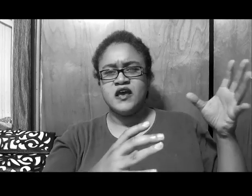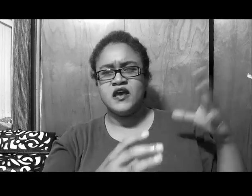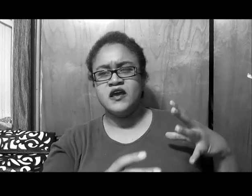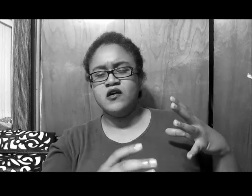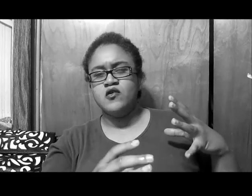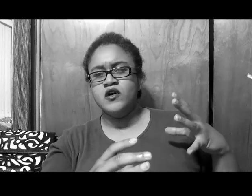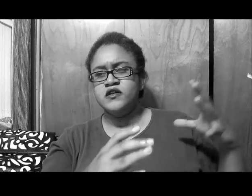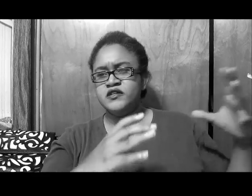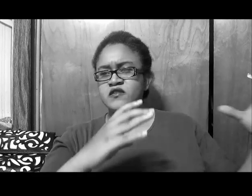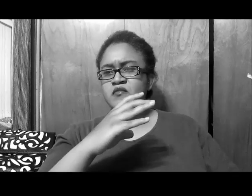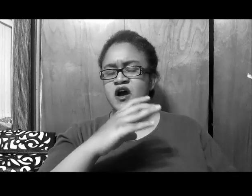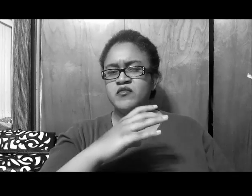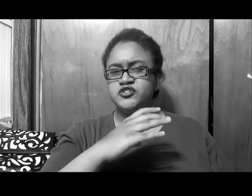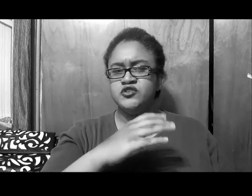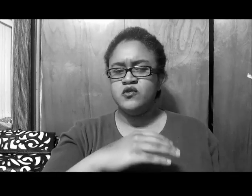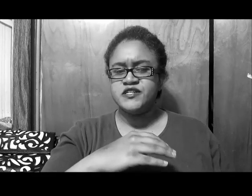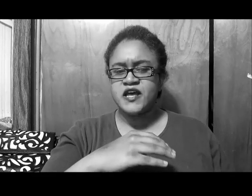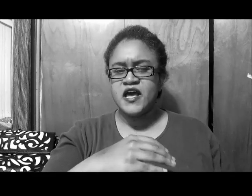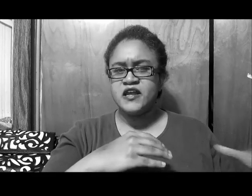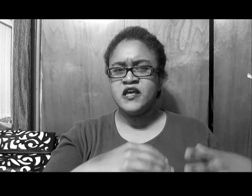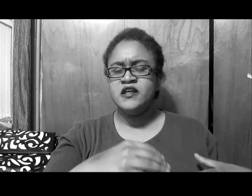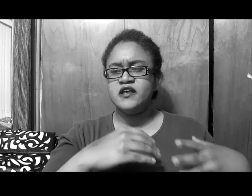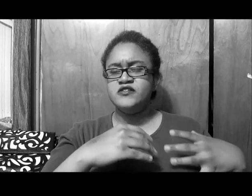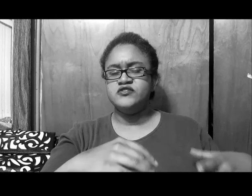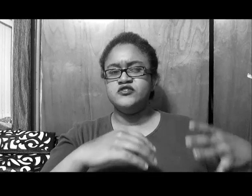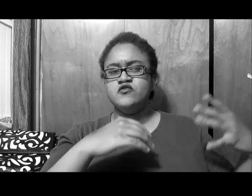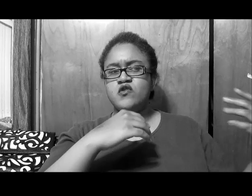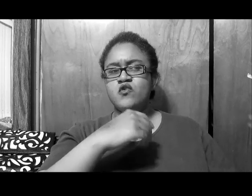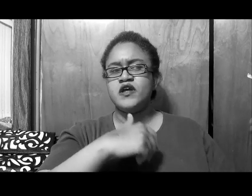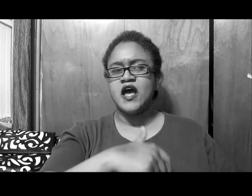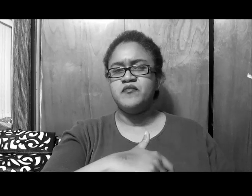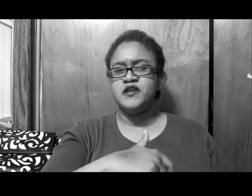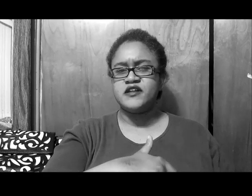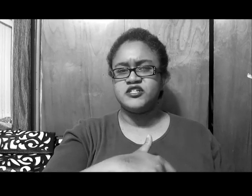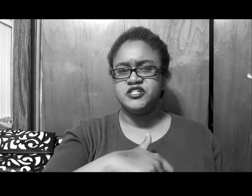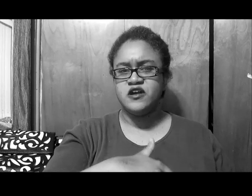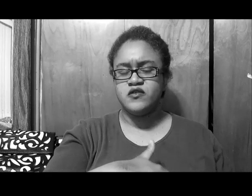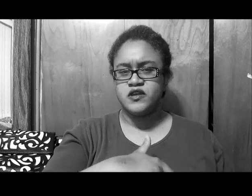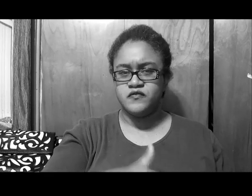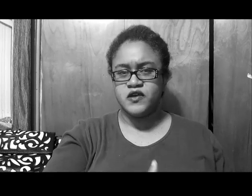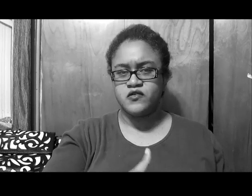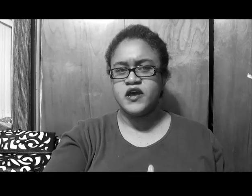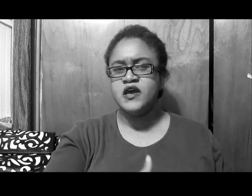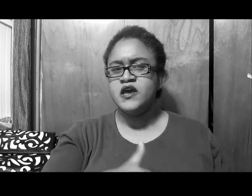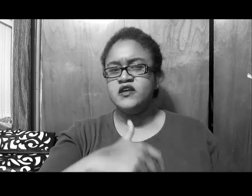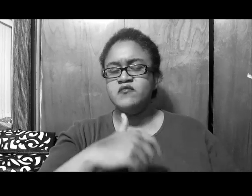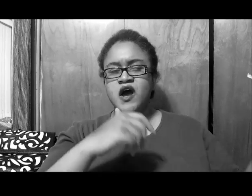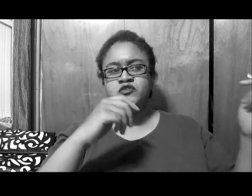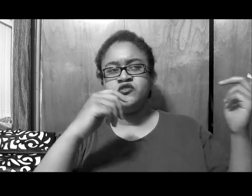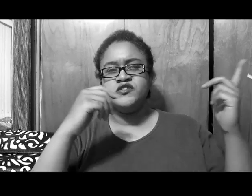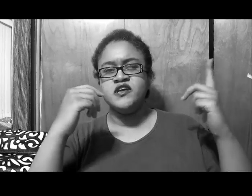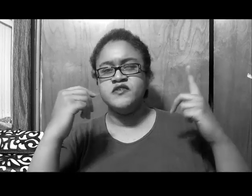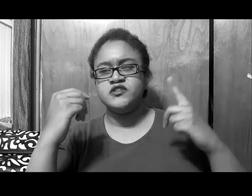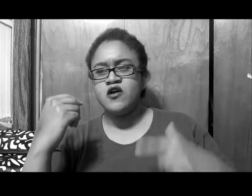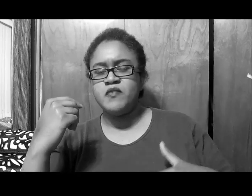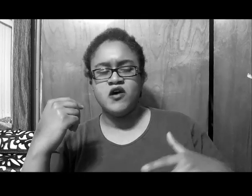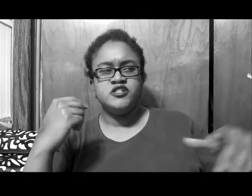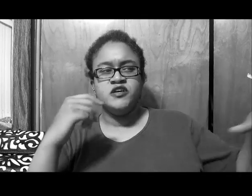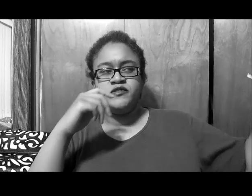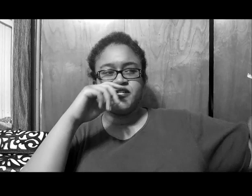hell, did Mama Joyce had anything to do with what happened at the charity event, okay, did Mama Joyce even talk about, she was just